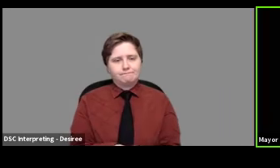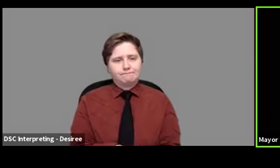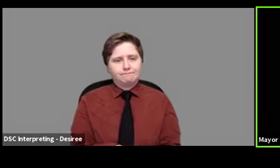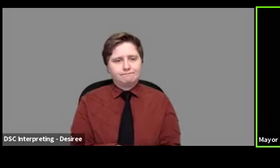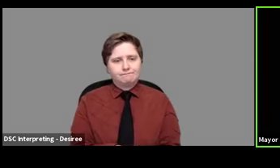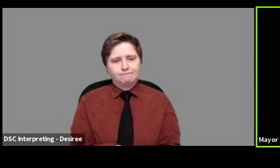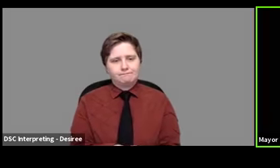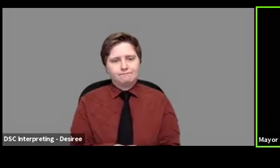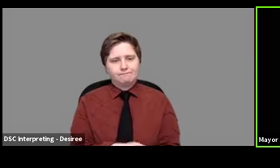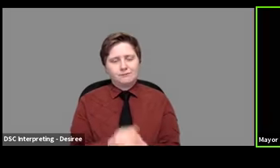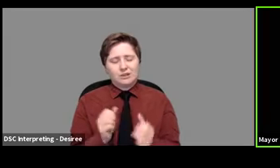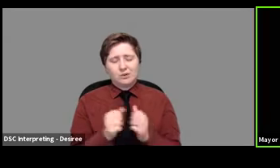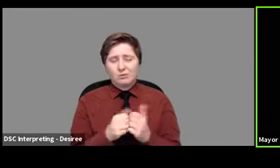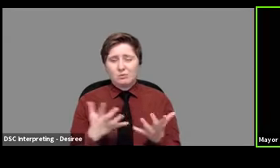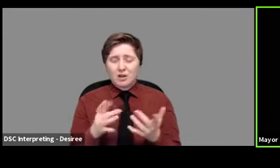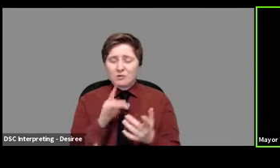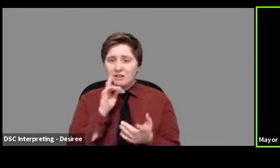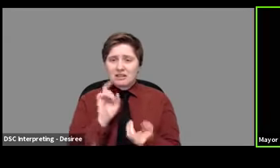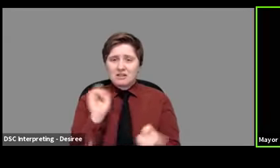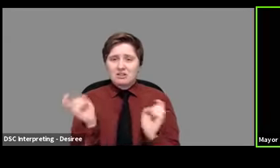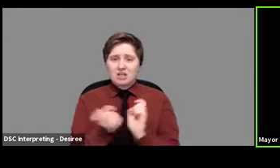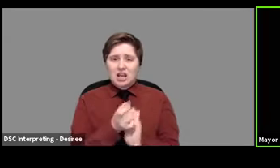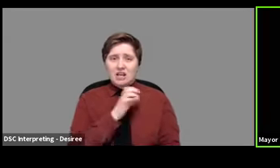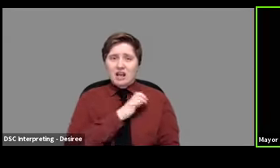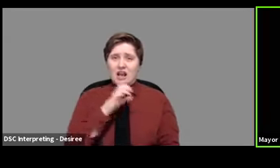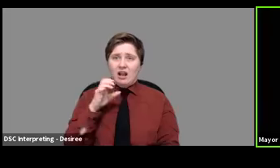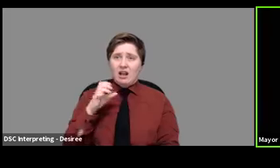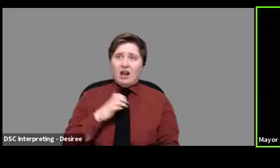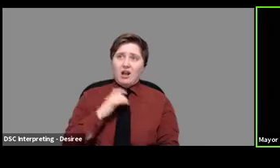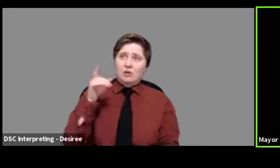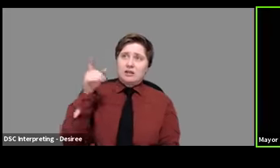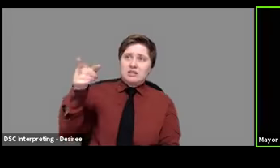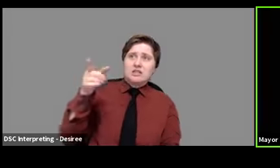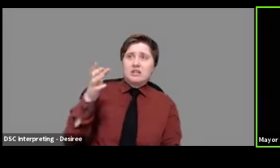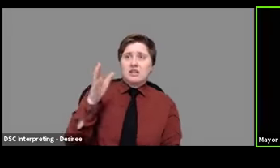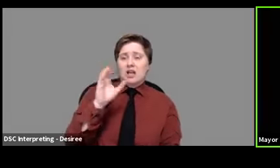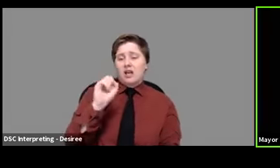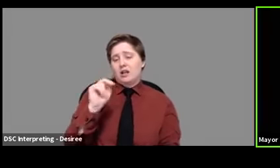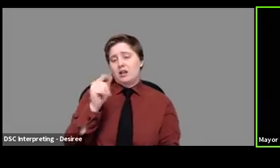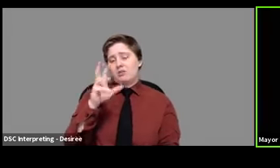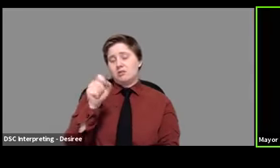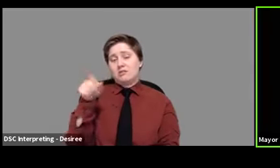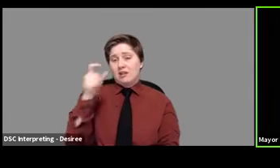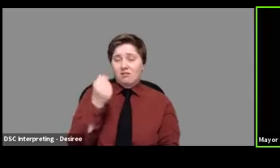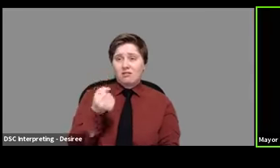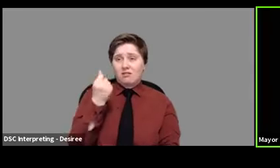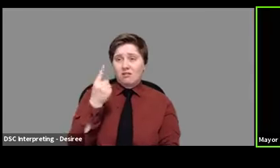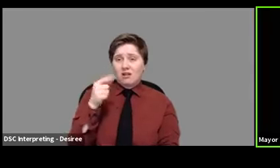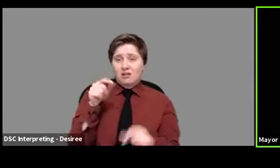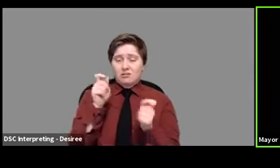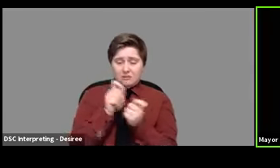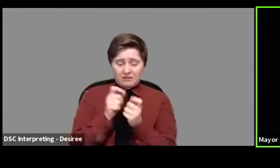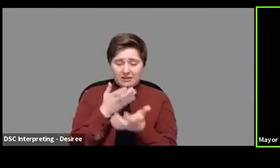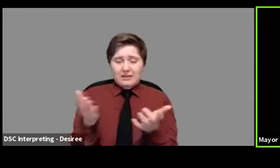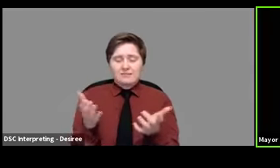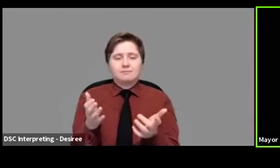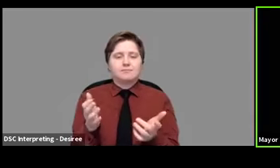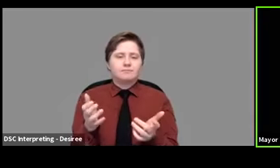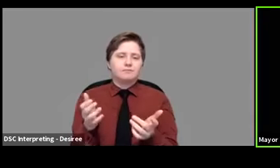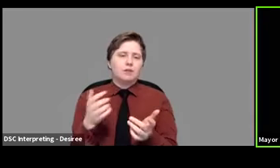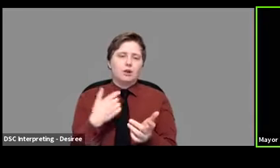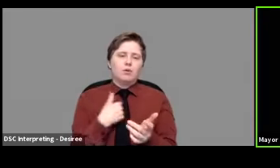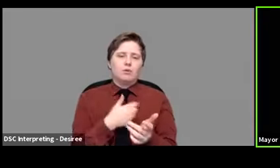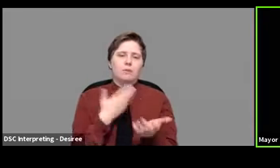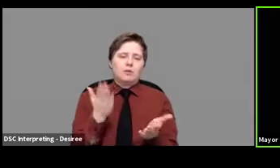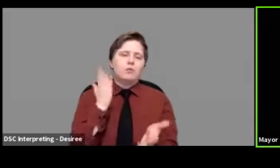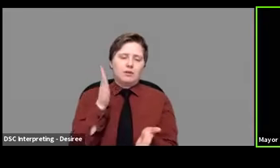you know, without a change in how Congress is, uh, interpreting, uh, certain formulas, we probably will get to the point where we're going